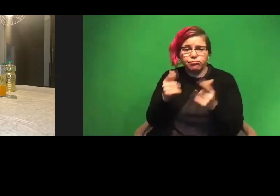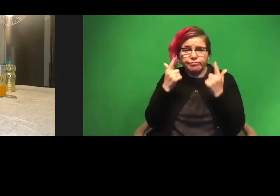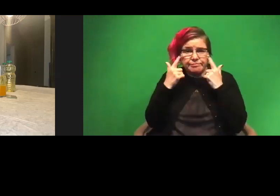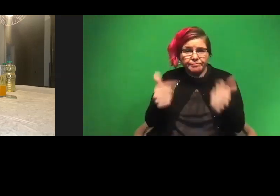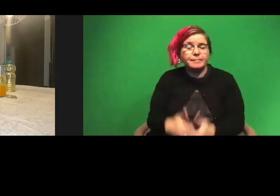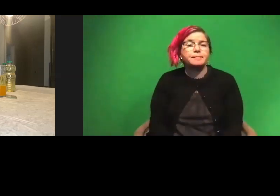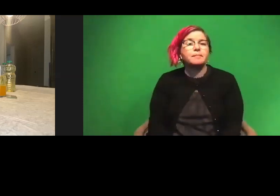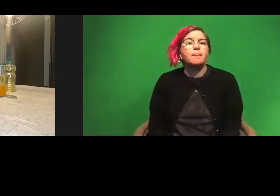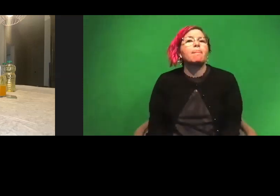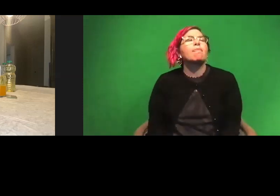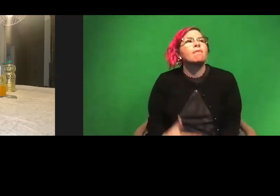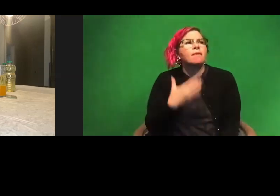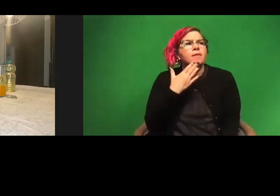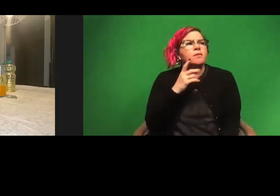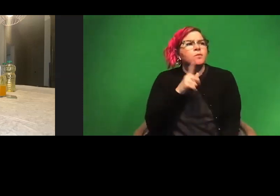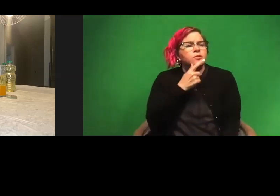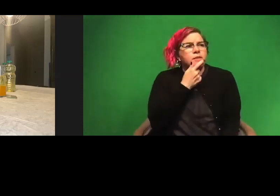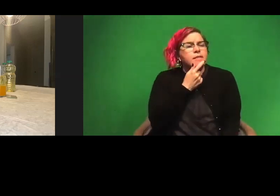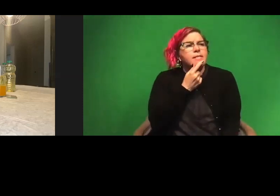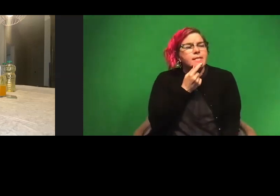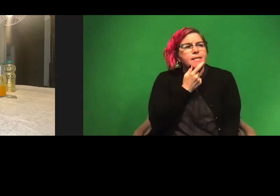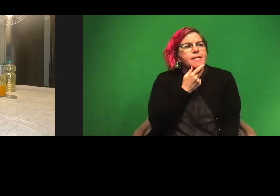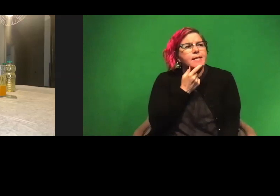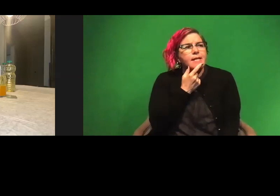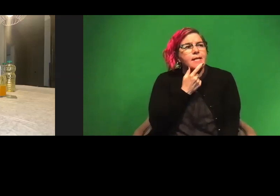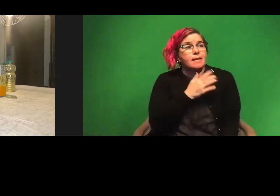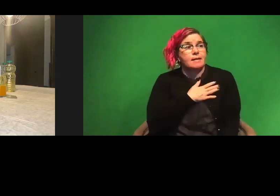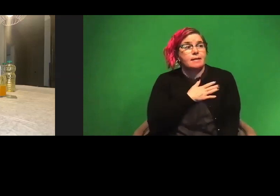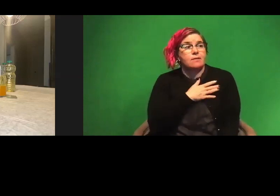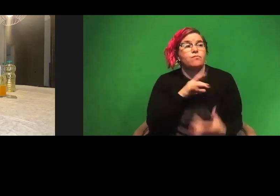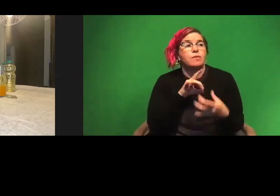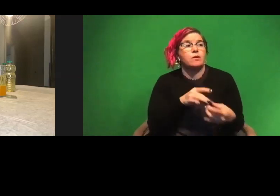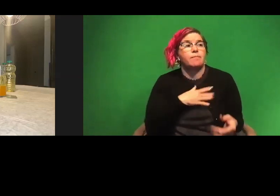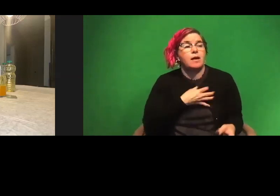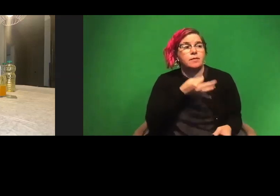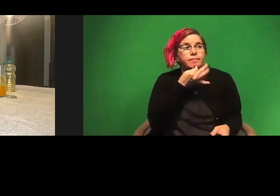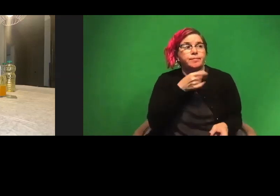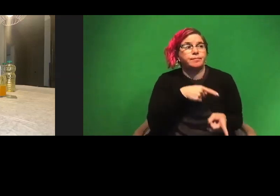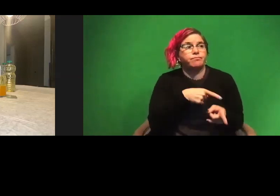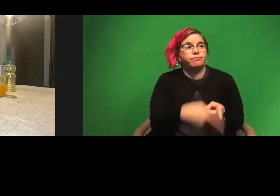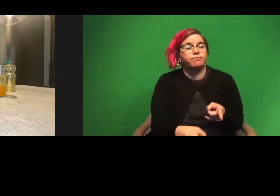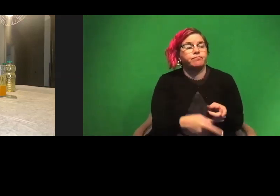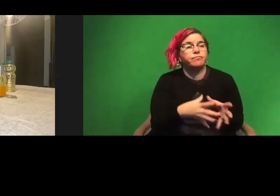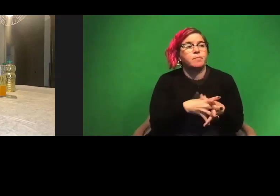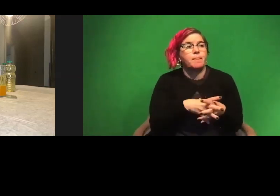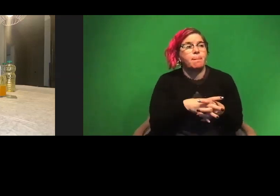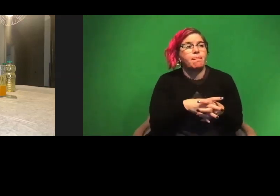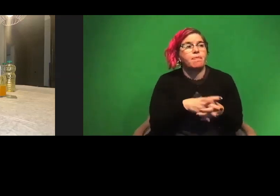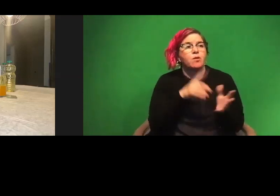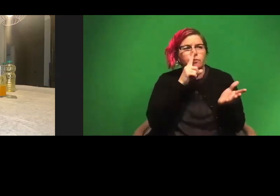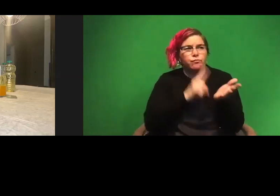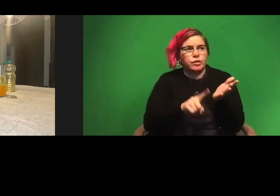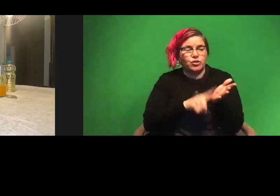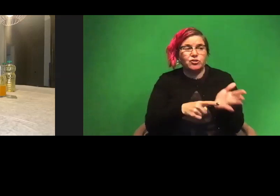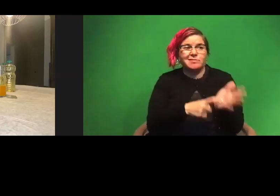Hmm. Good question. So my related to my expertise, I would say that research takes